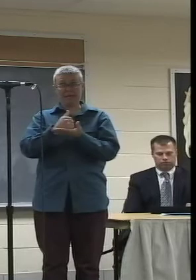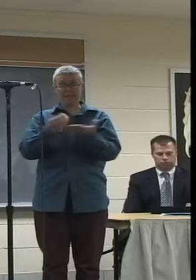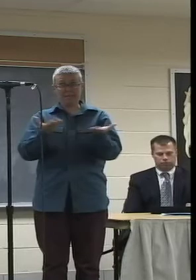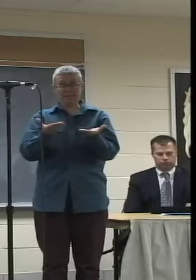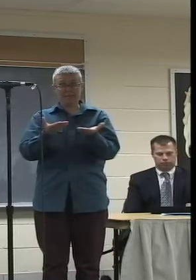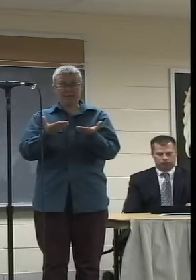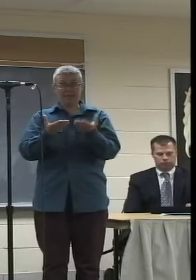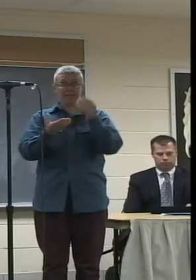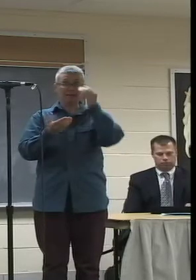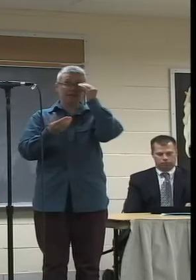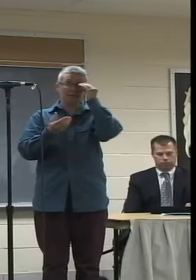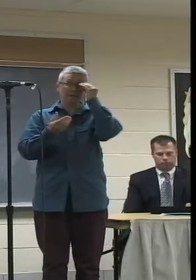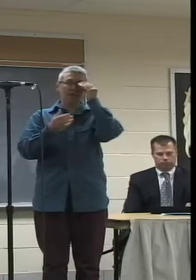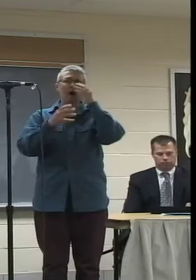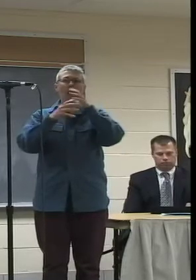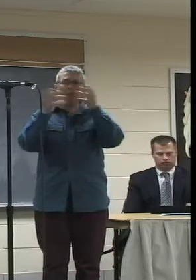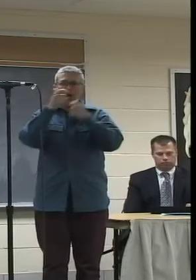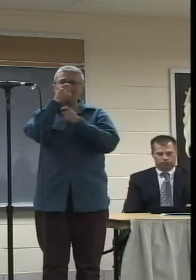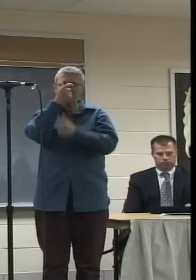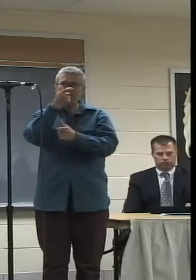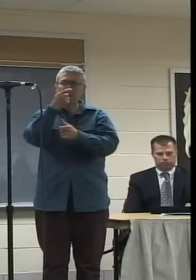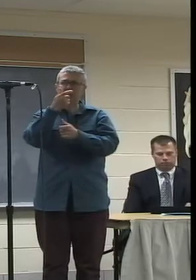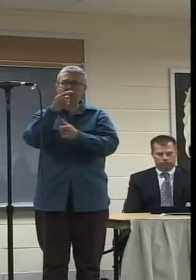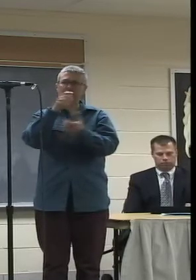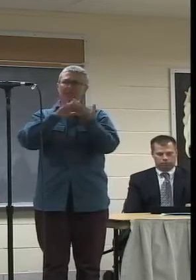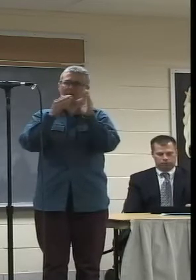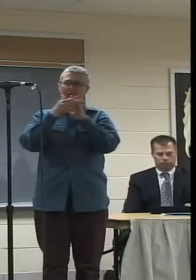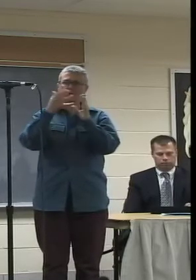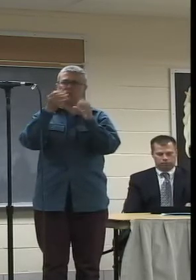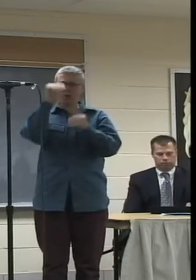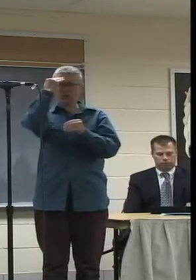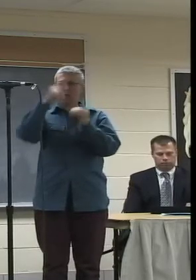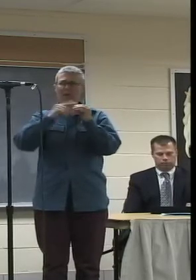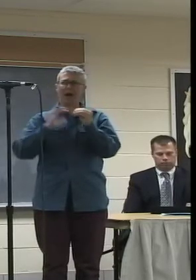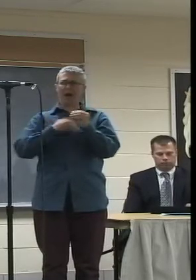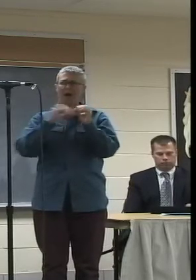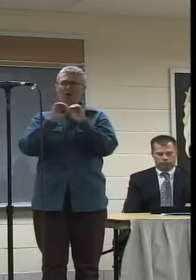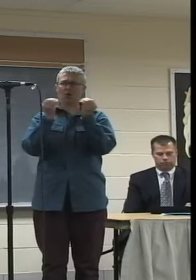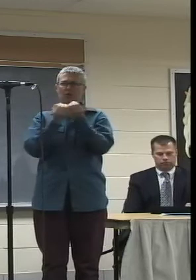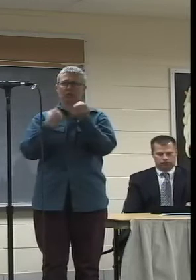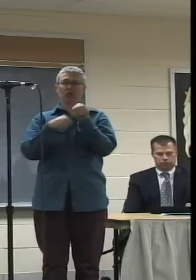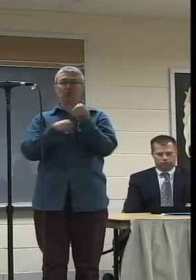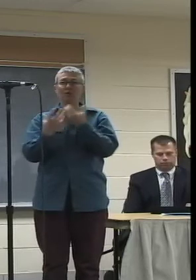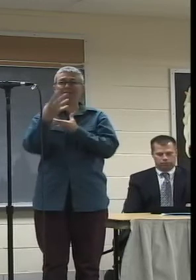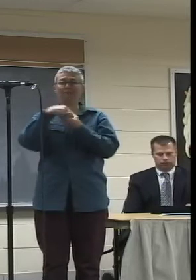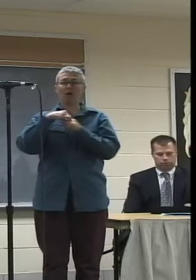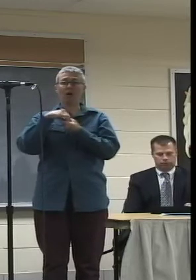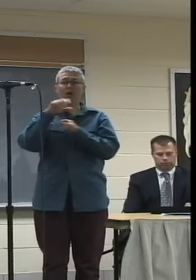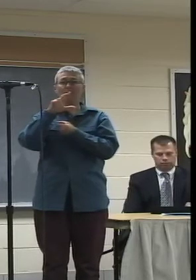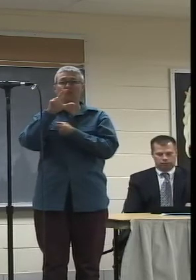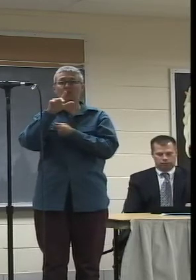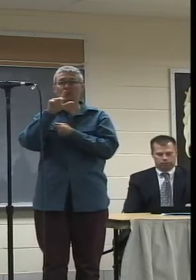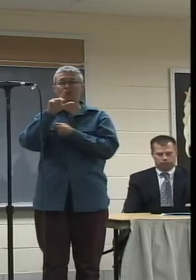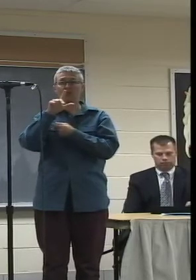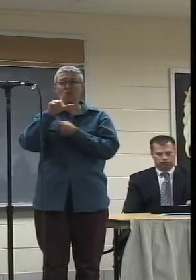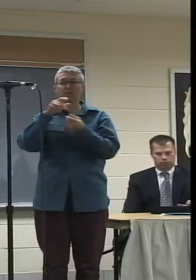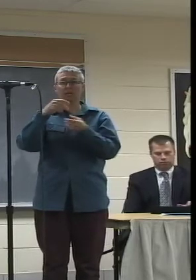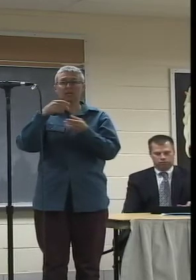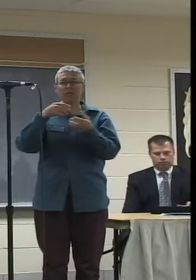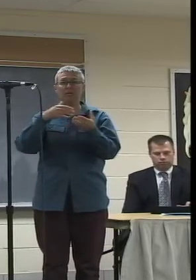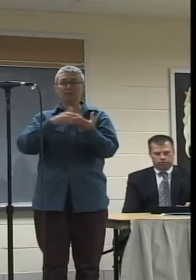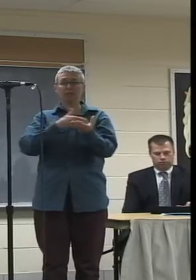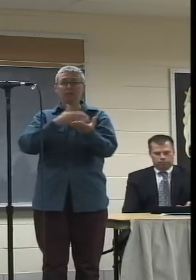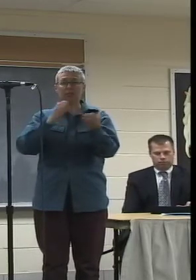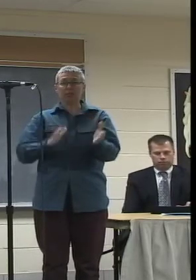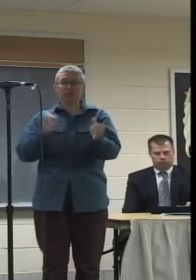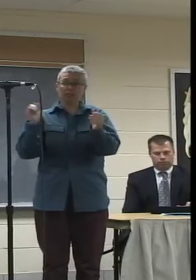lot of interest in the community in our organization because we involve, you know, 23 musicians. They